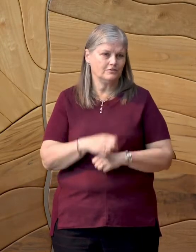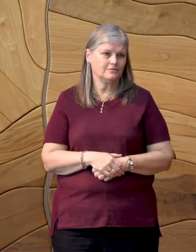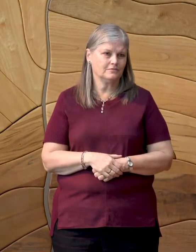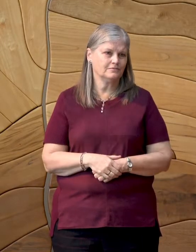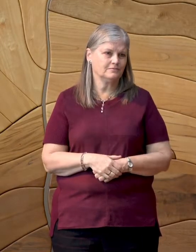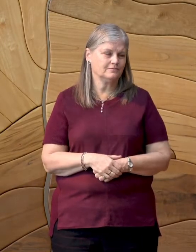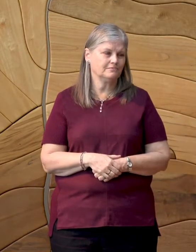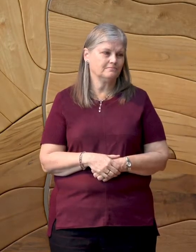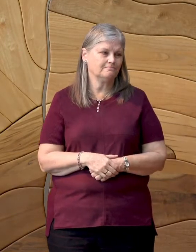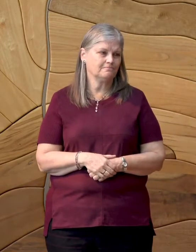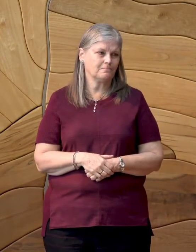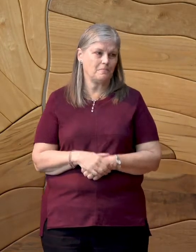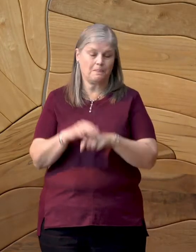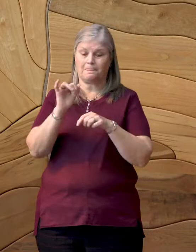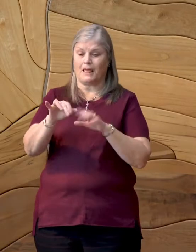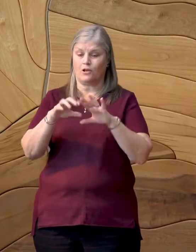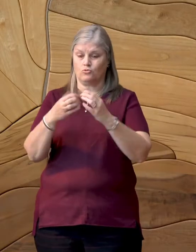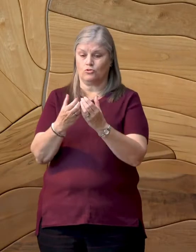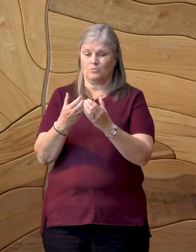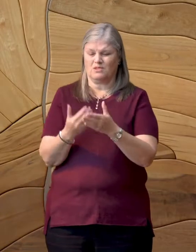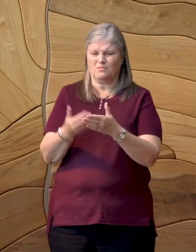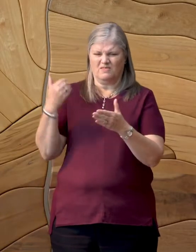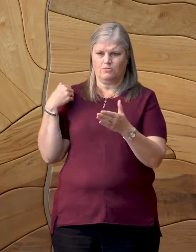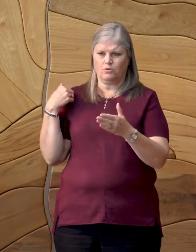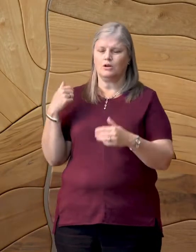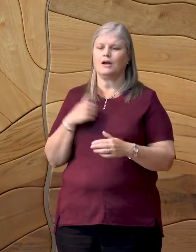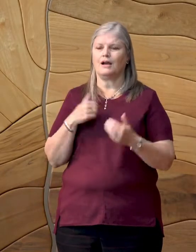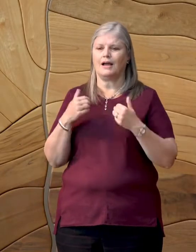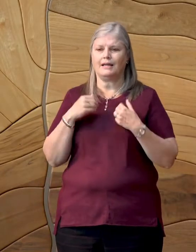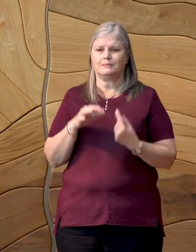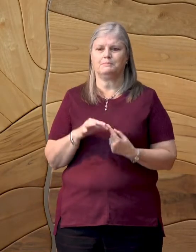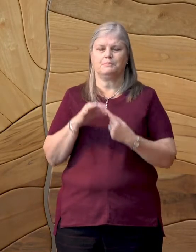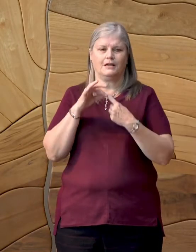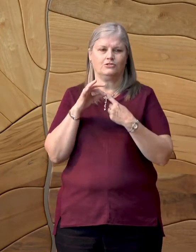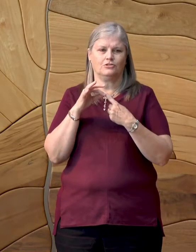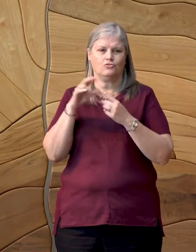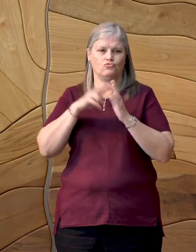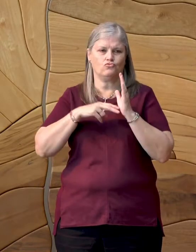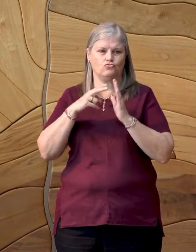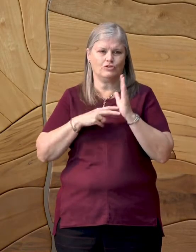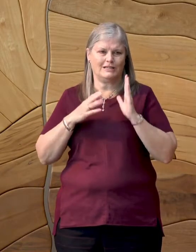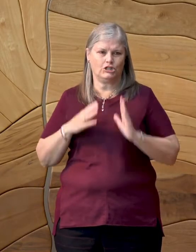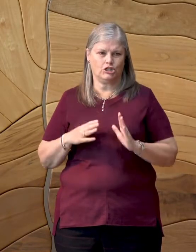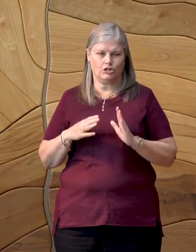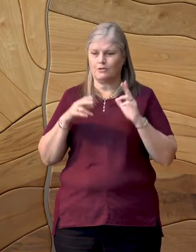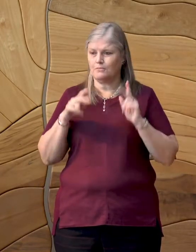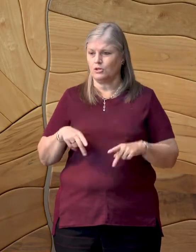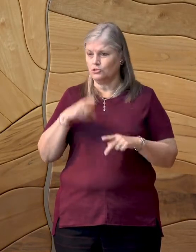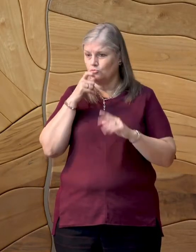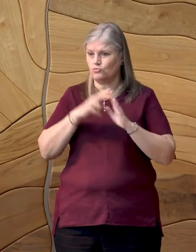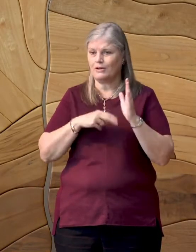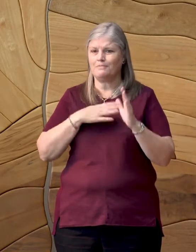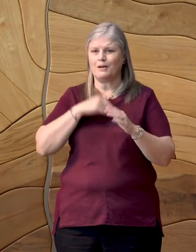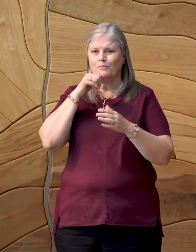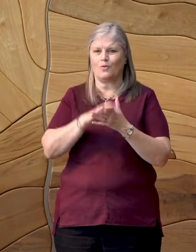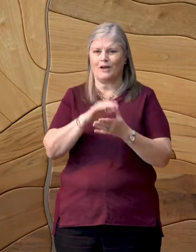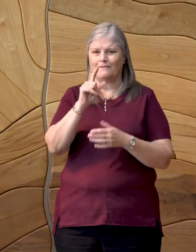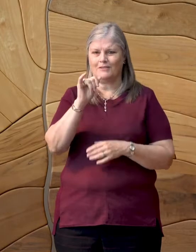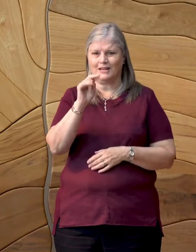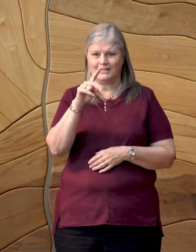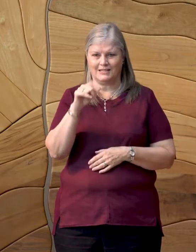And way before this group was formed, I had a special in-house reader of my work, my wife Linda,